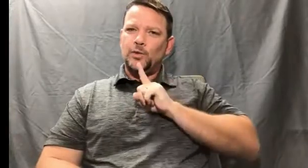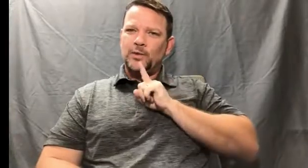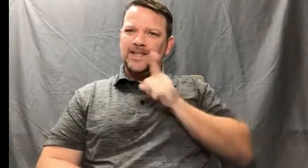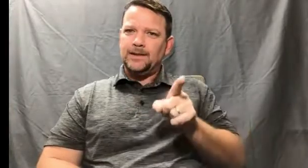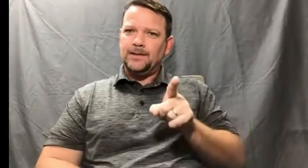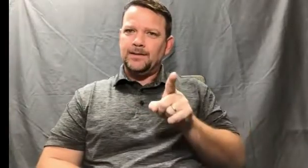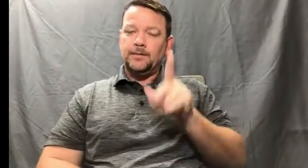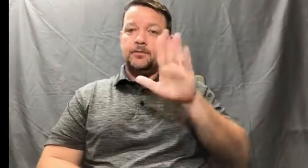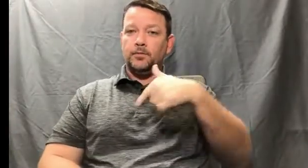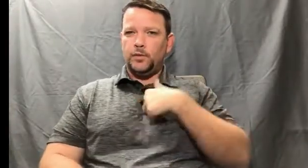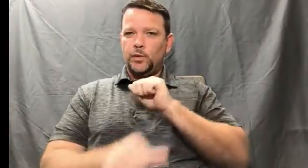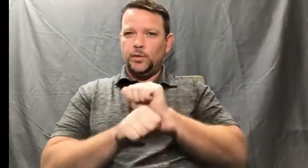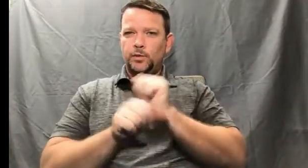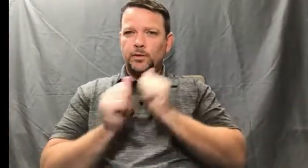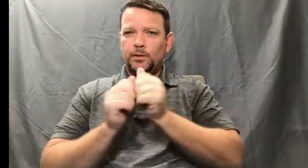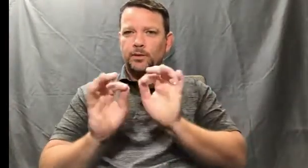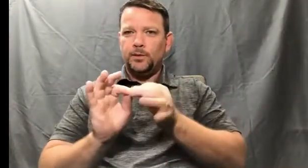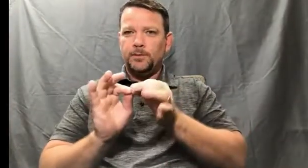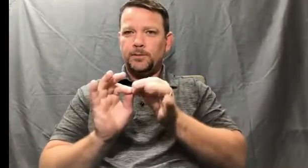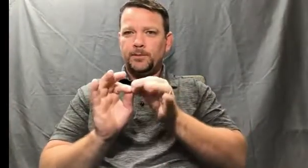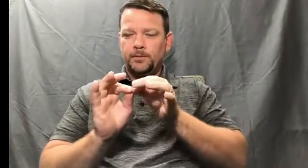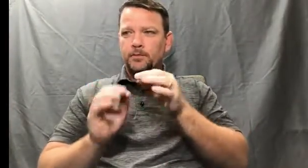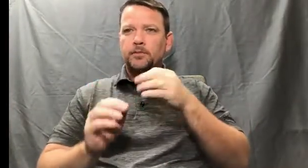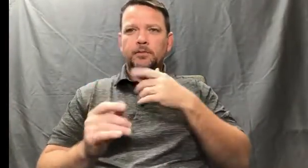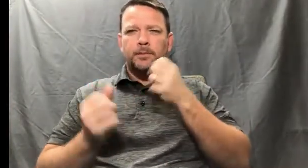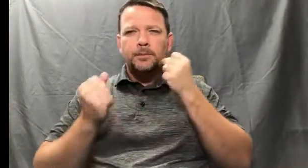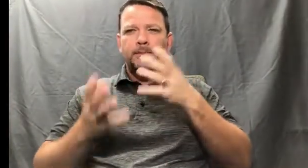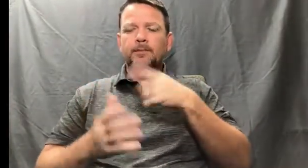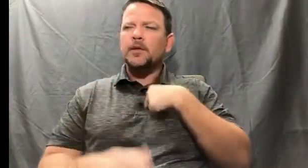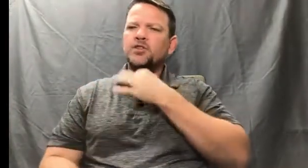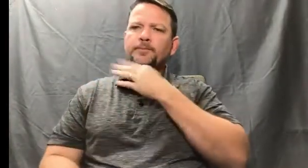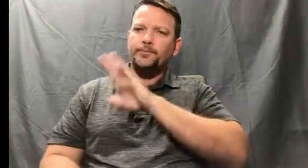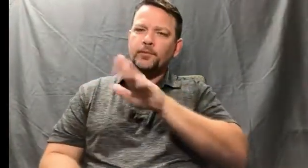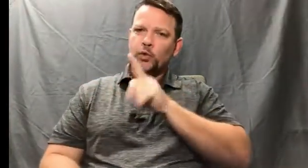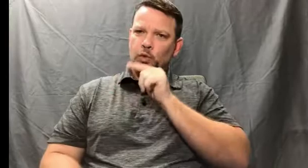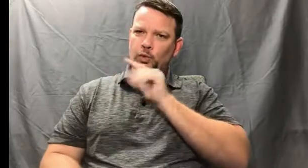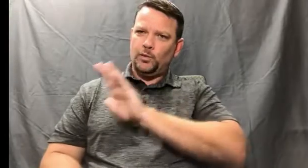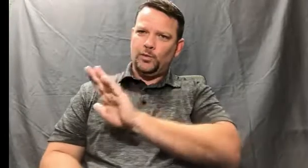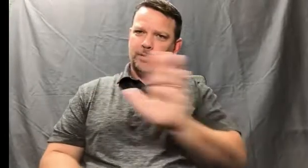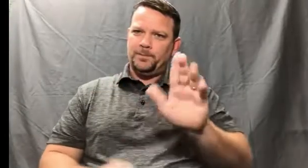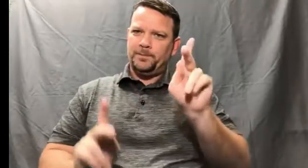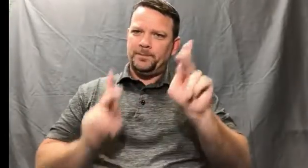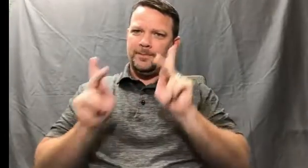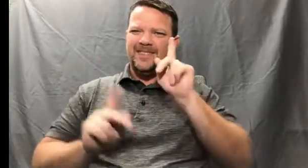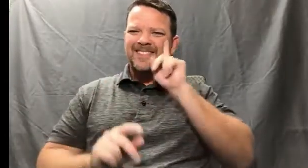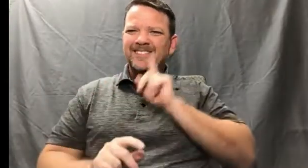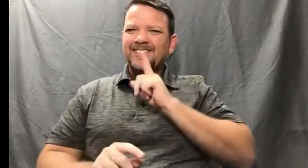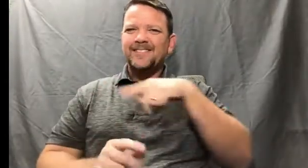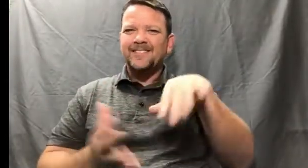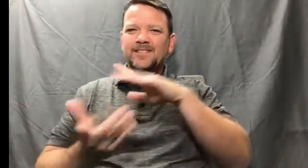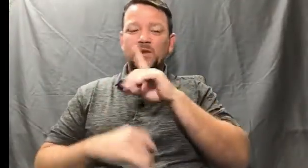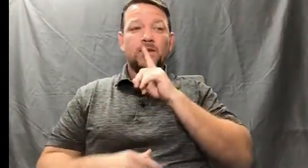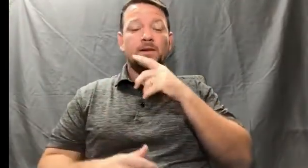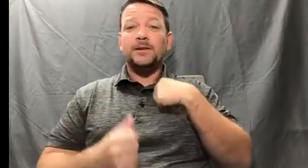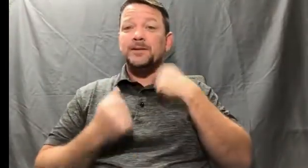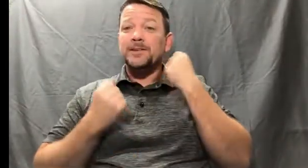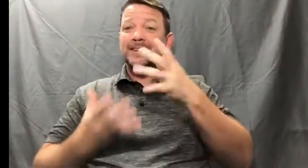really working with interpreters, many of them know Deaf